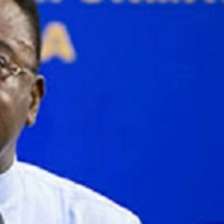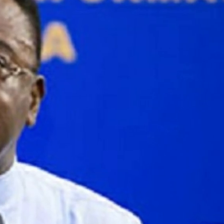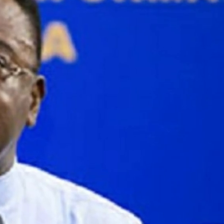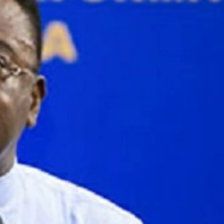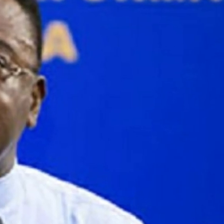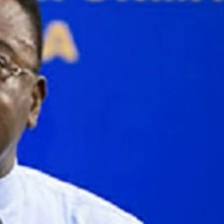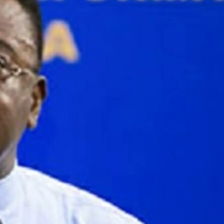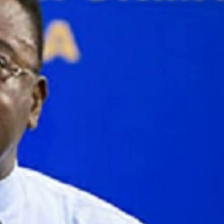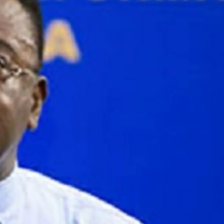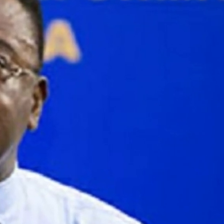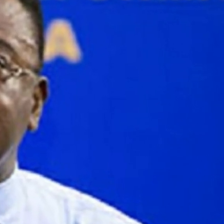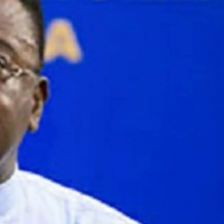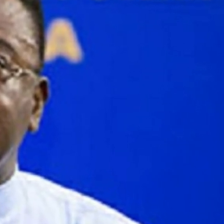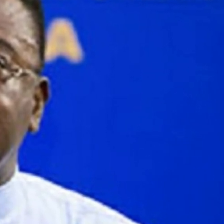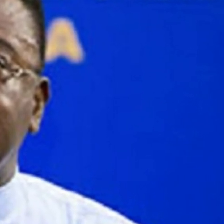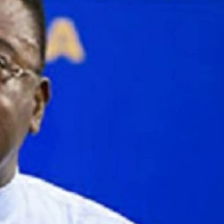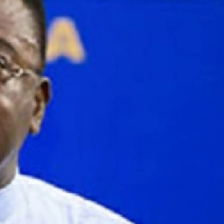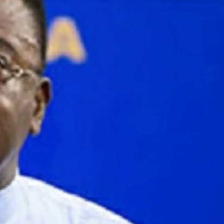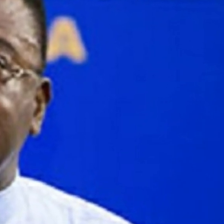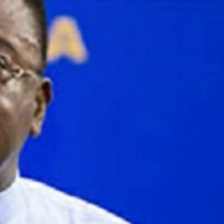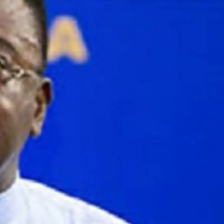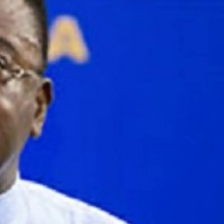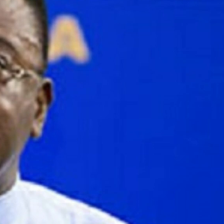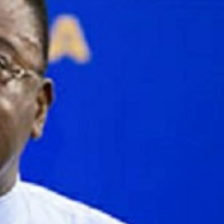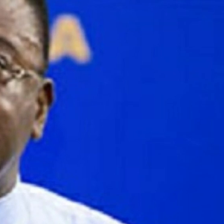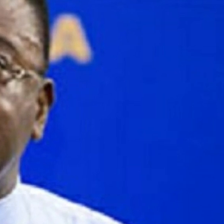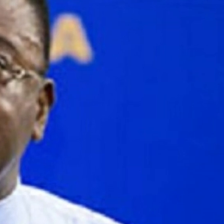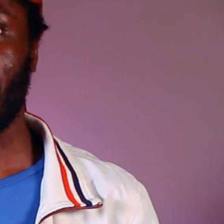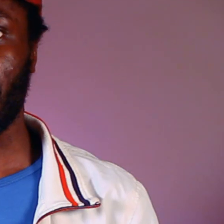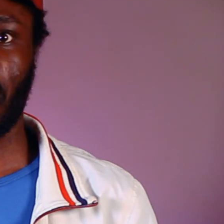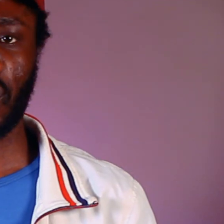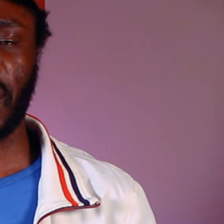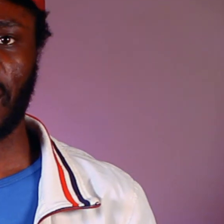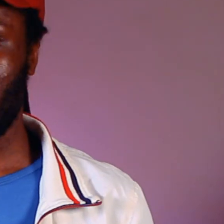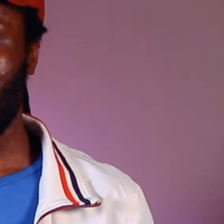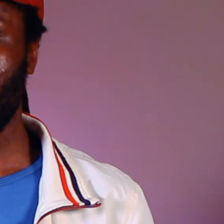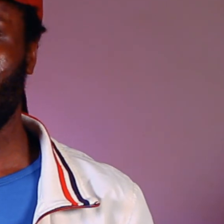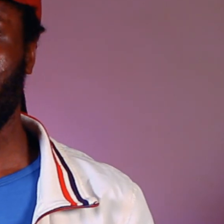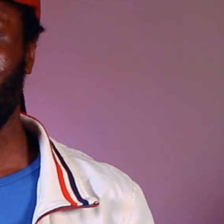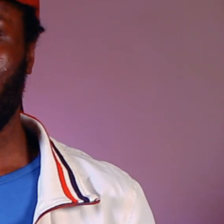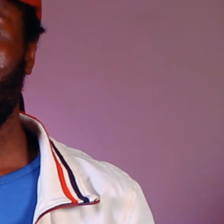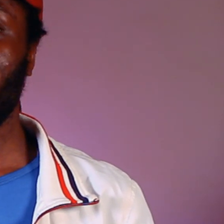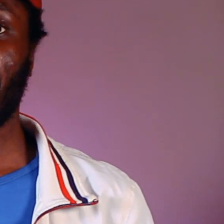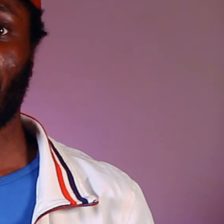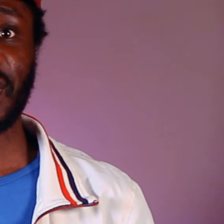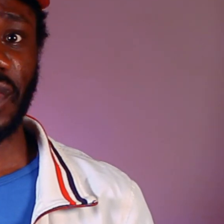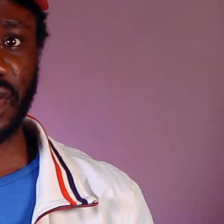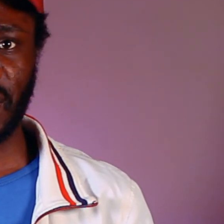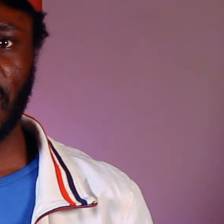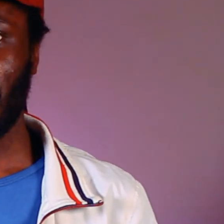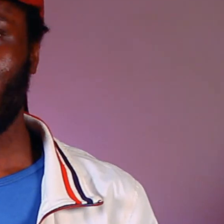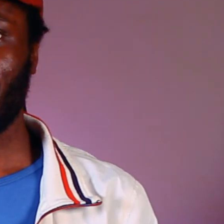Honorable Owusu Efriye Akoto is the Ghanaian minister responsible for food and agriculture. And according to him, before the year